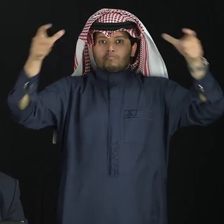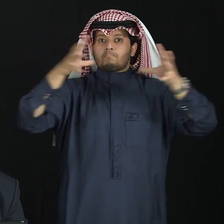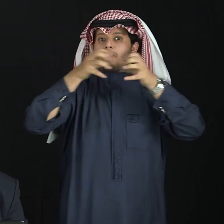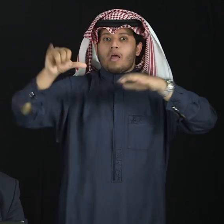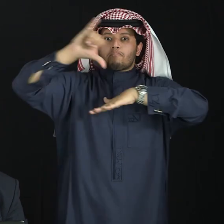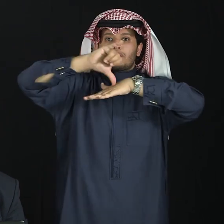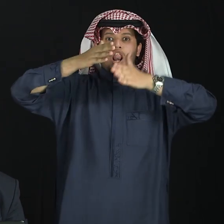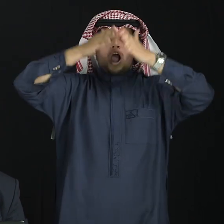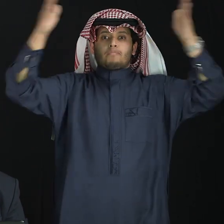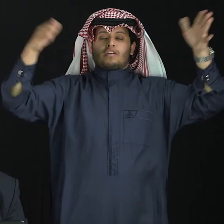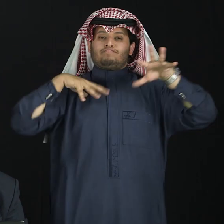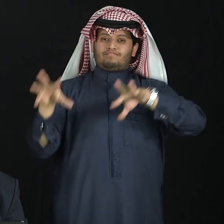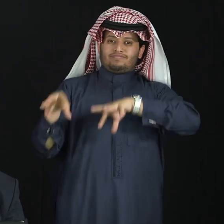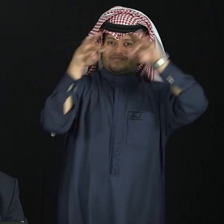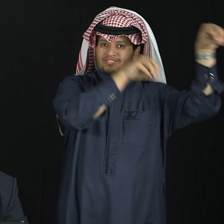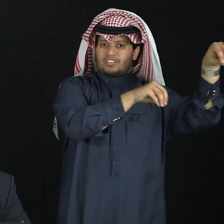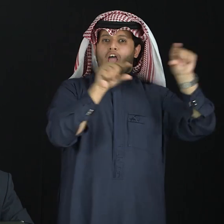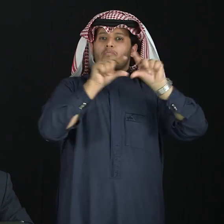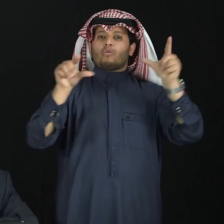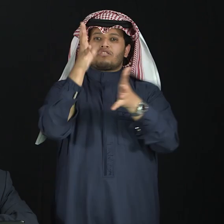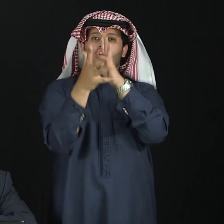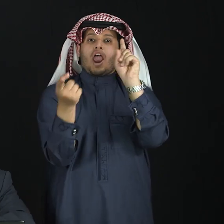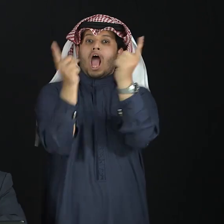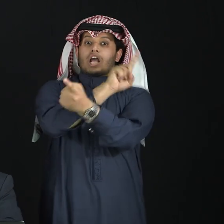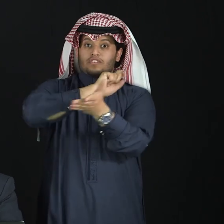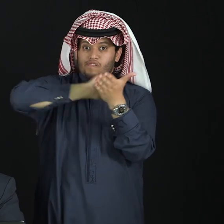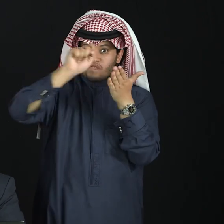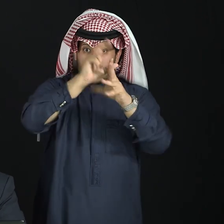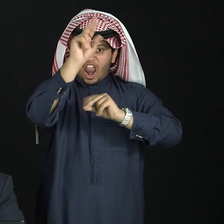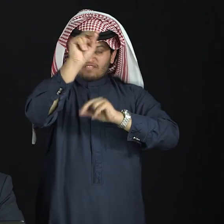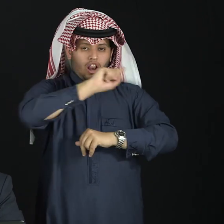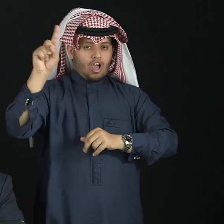And you're going to just see so many examples, if you get into it.